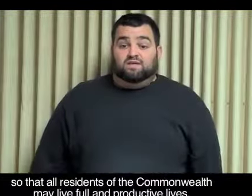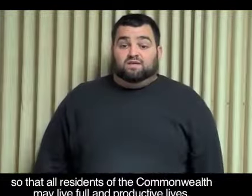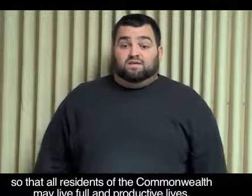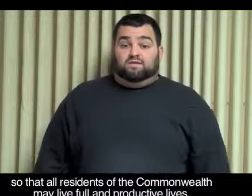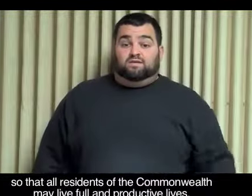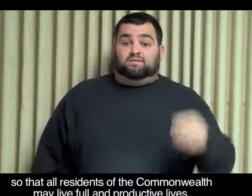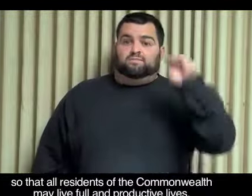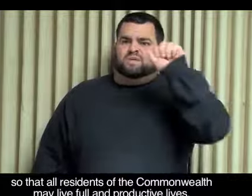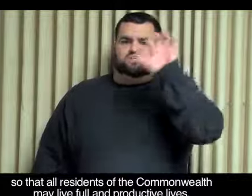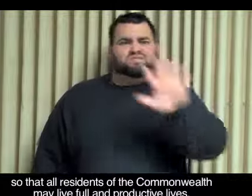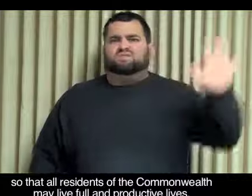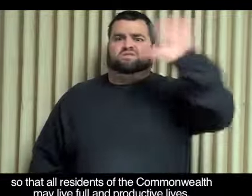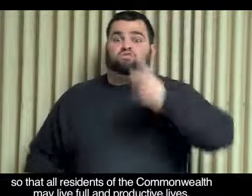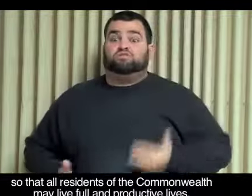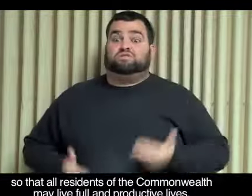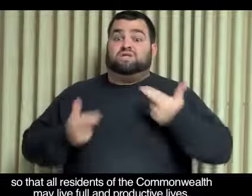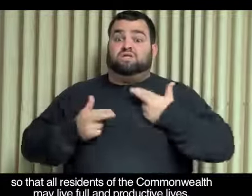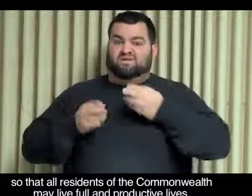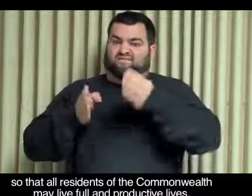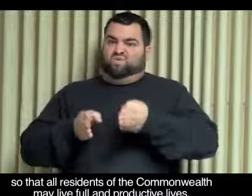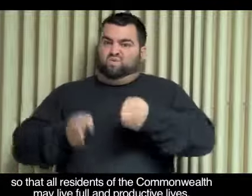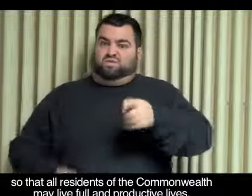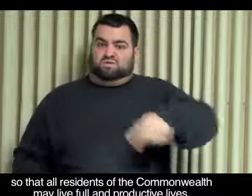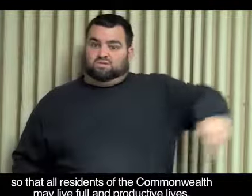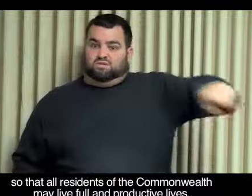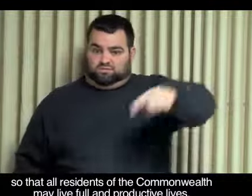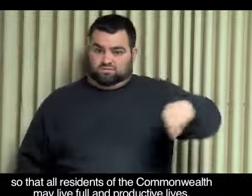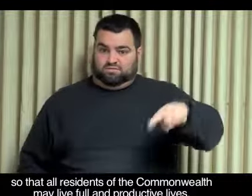so that all residents of the Commonwealth may live full and productive lives.